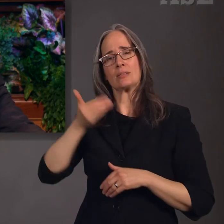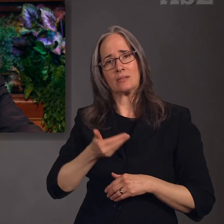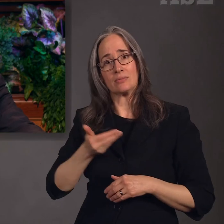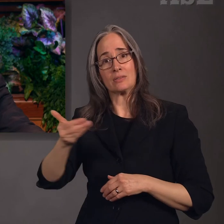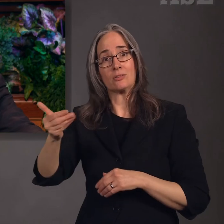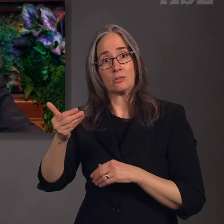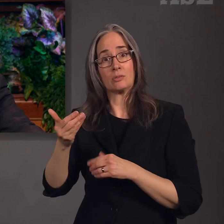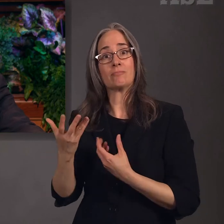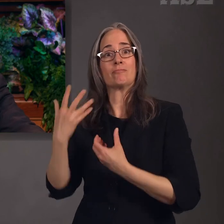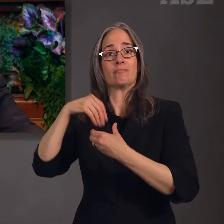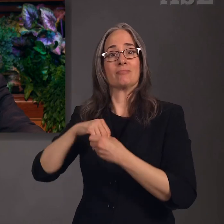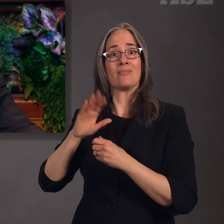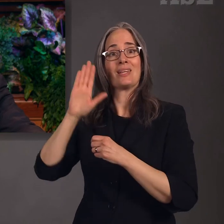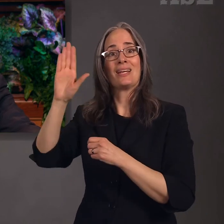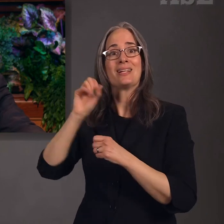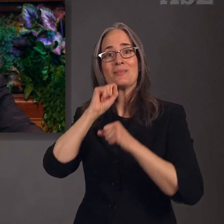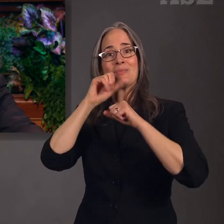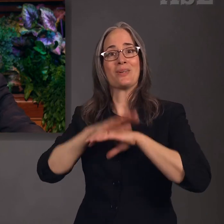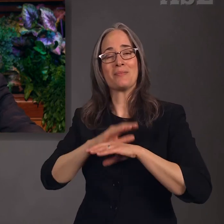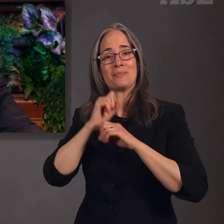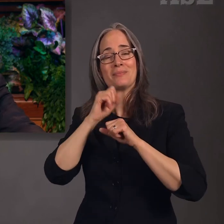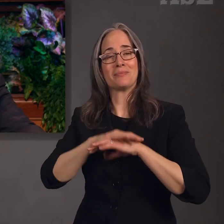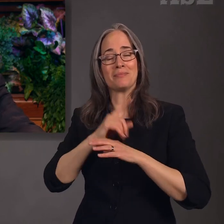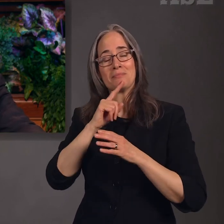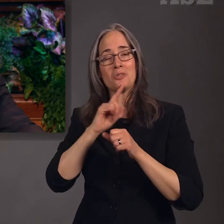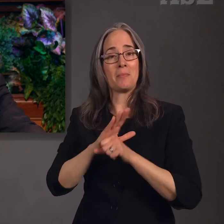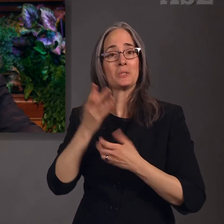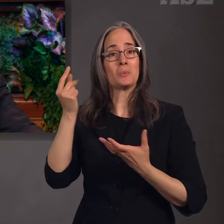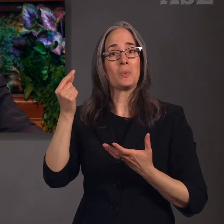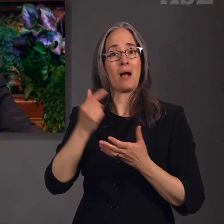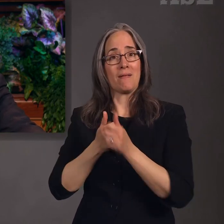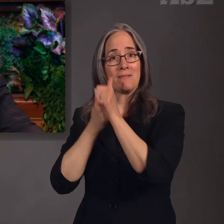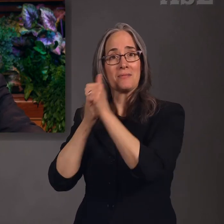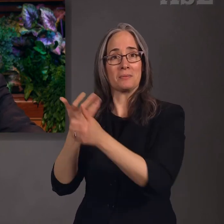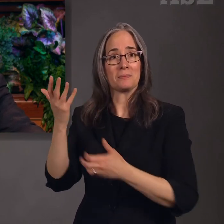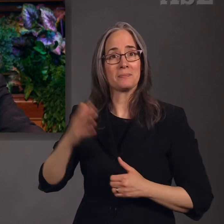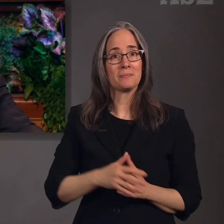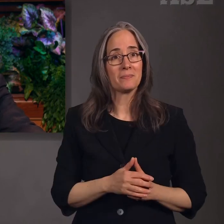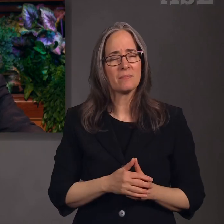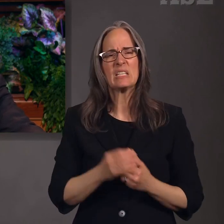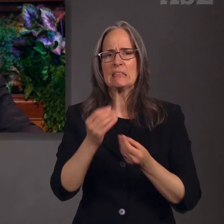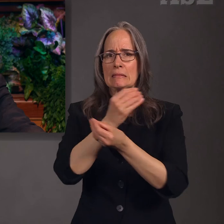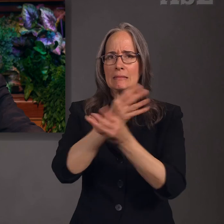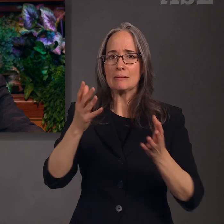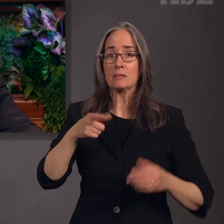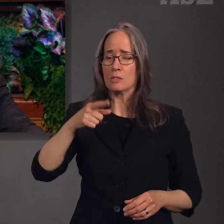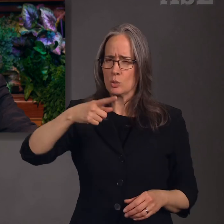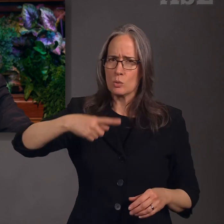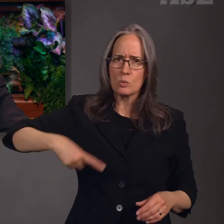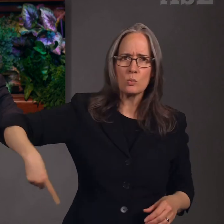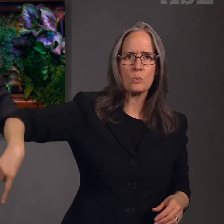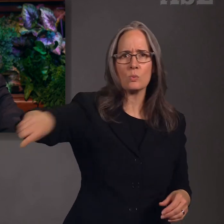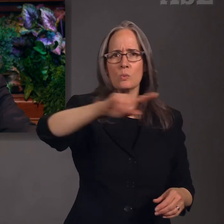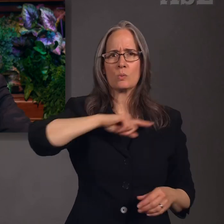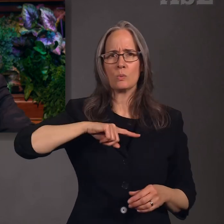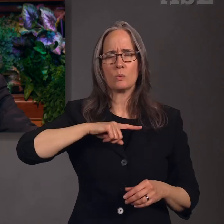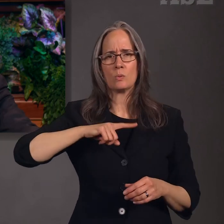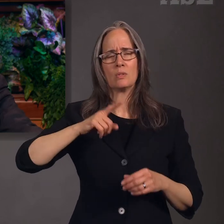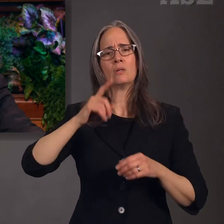blessings. He said, And that thou mayest more fully keep thyself unspotted